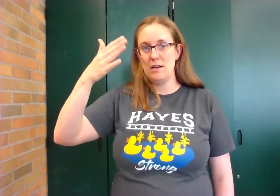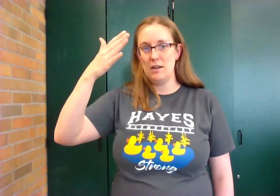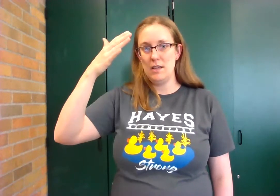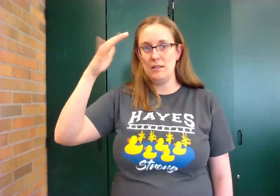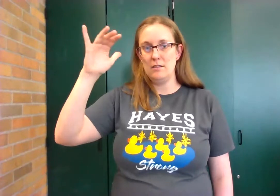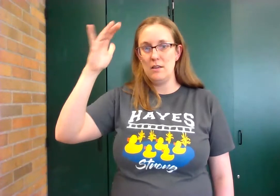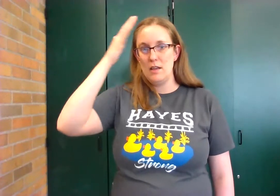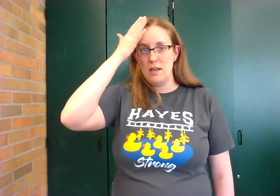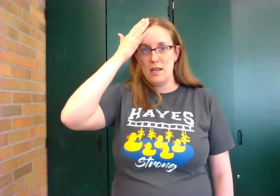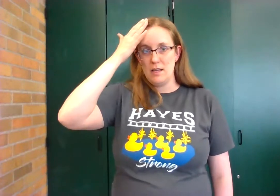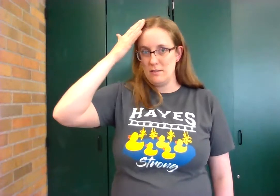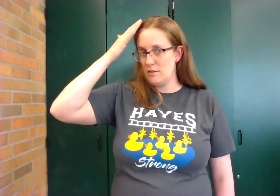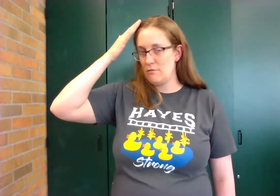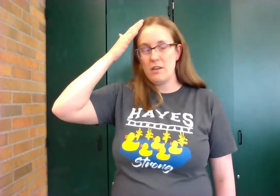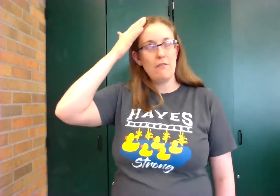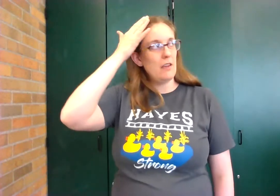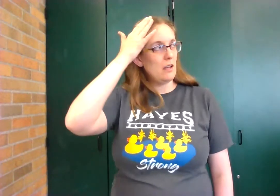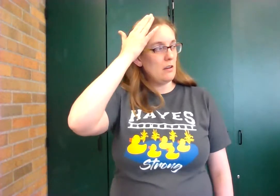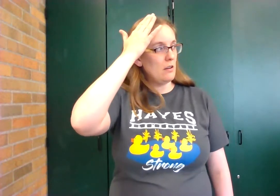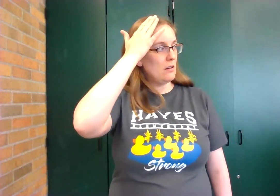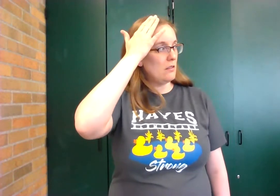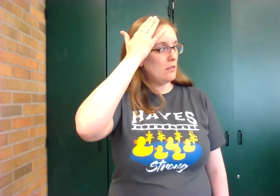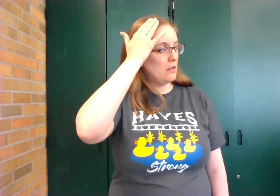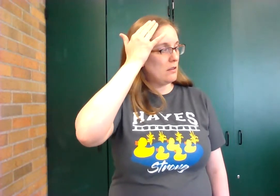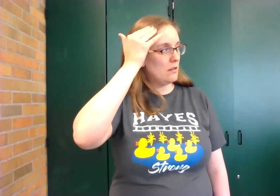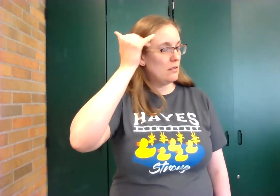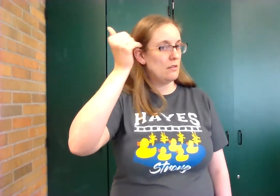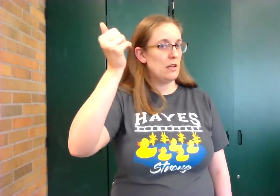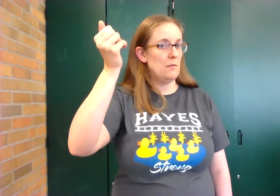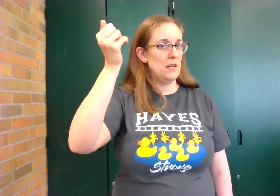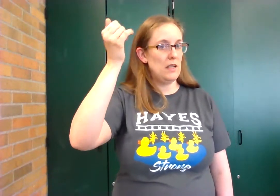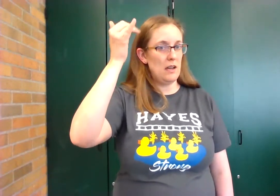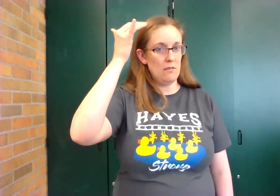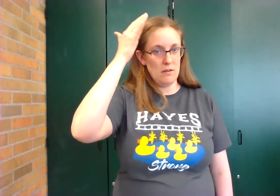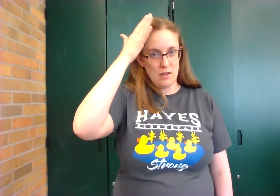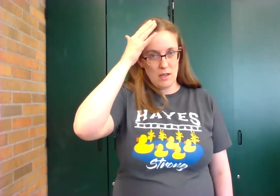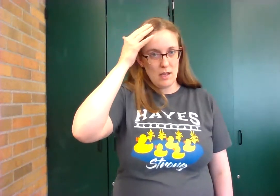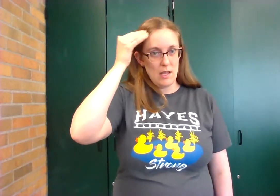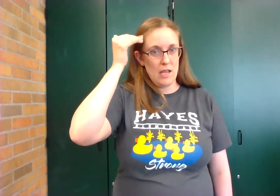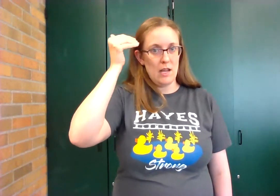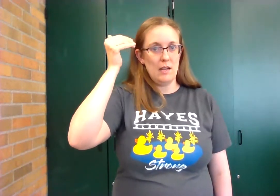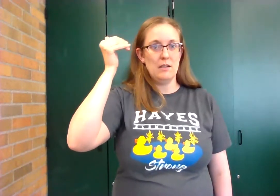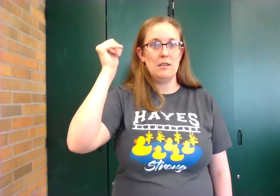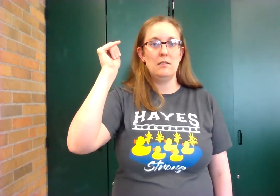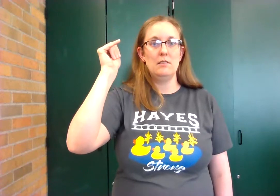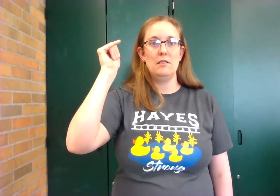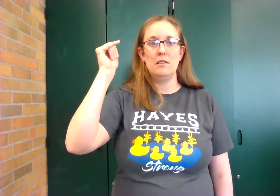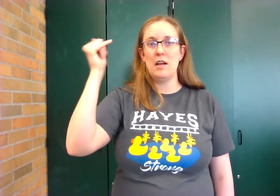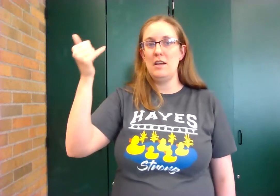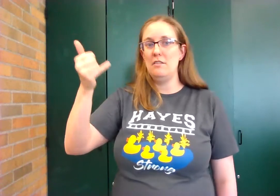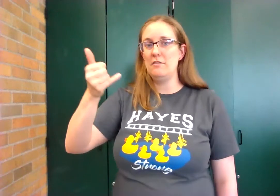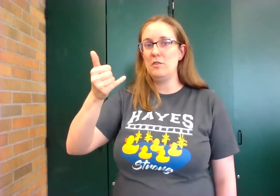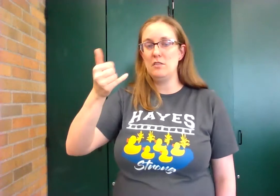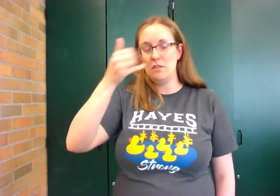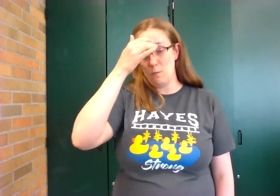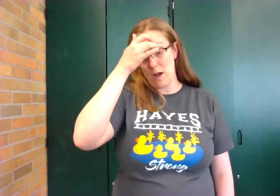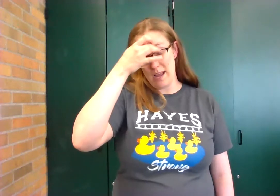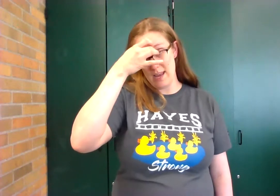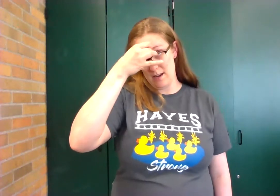it it's three fingers coming down and kind of goes to the y hand